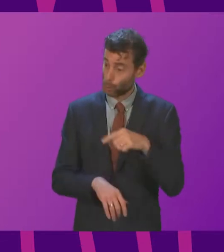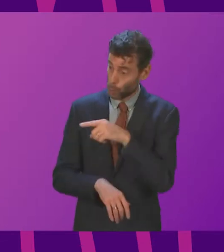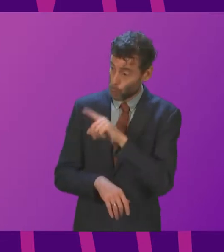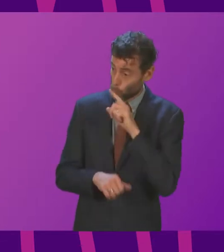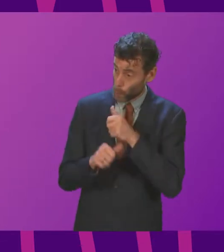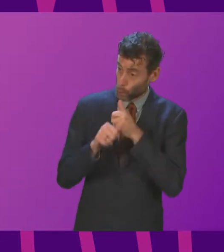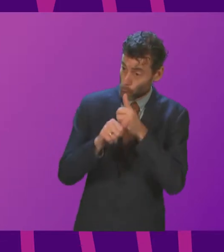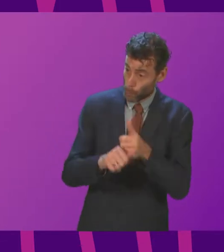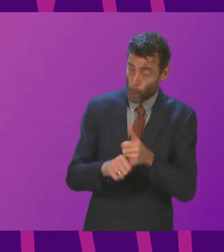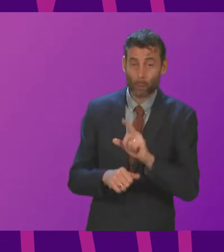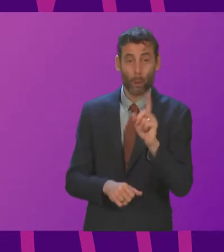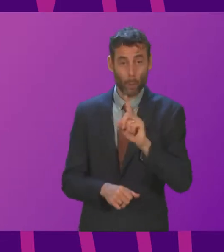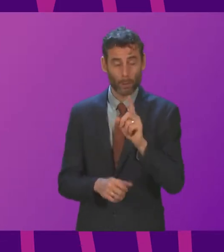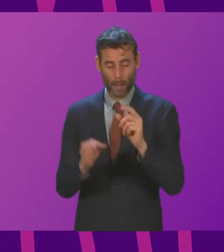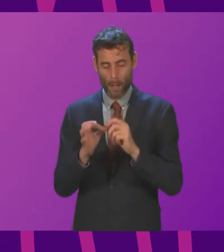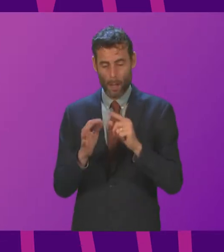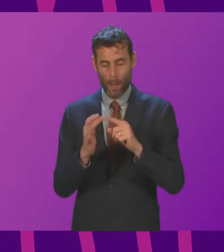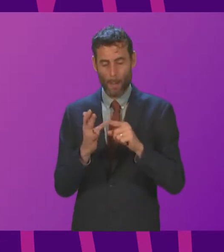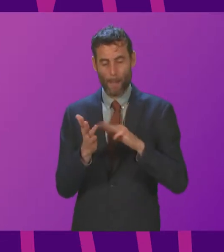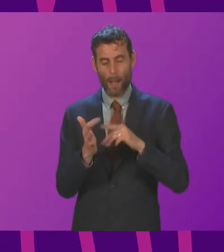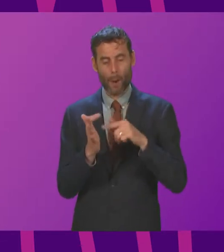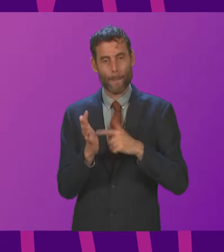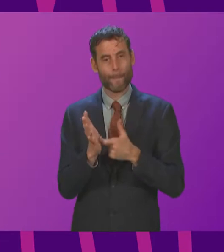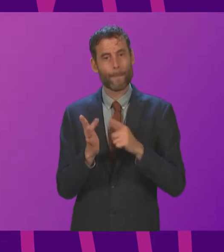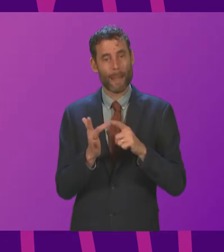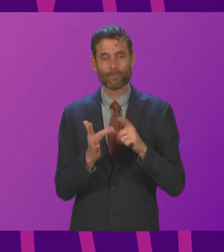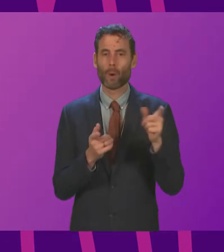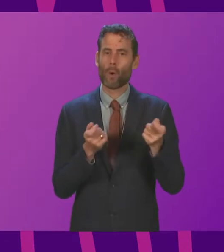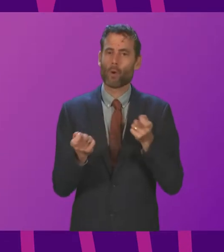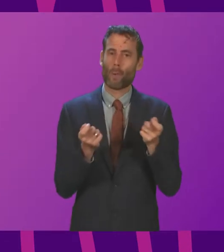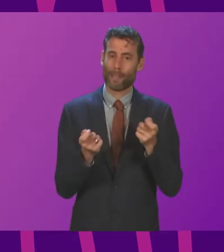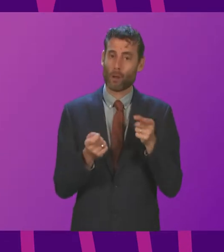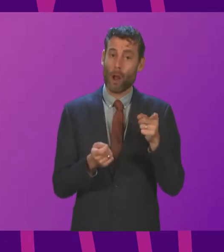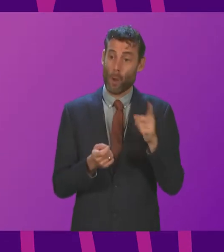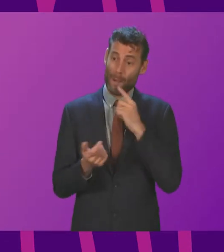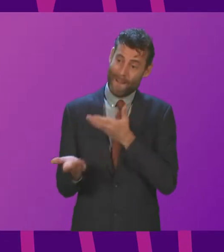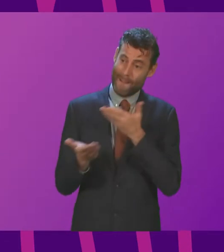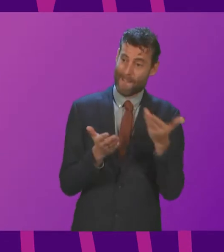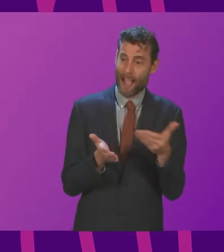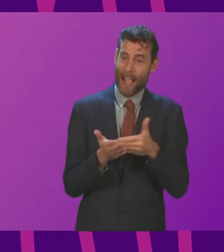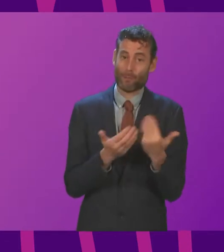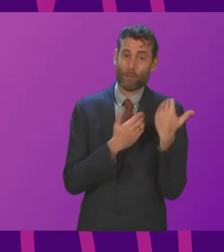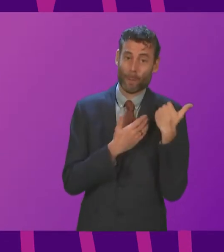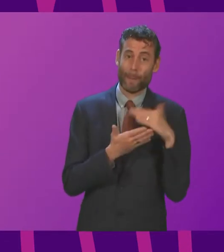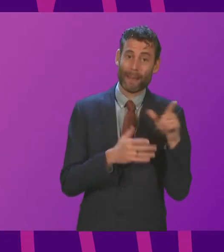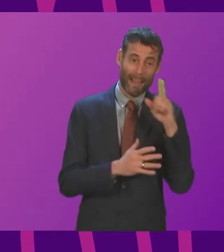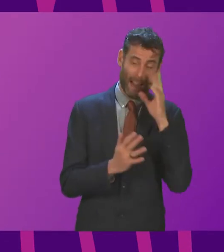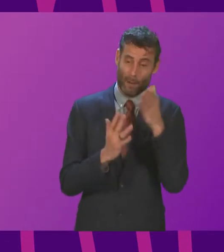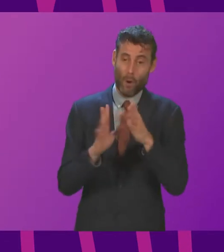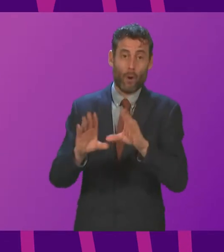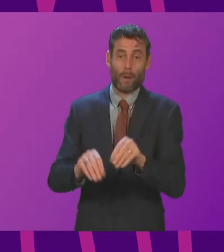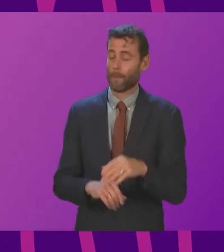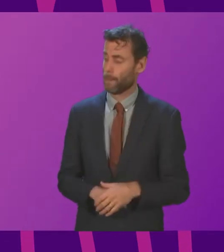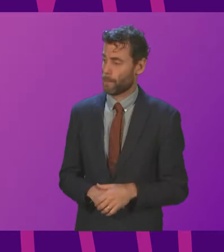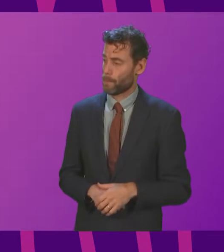of the remit of the Biometrics Commissioner so that he can intervene? First Minister. I'm happy to give